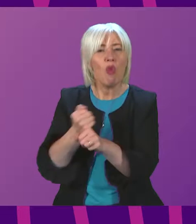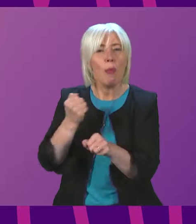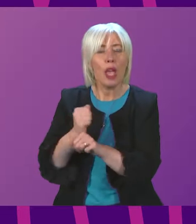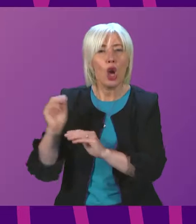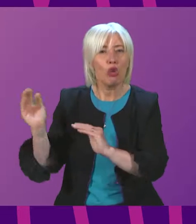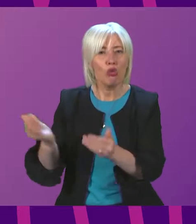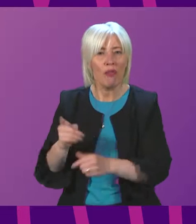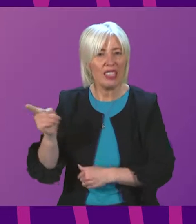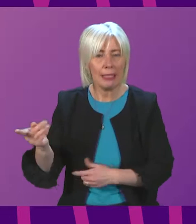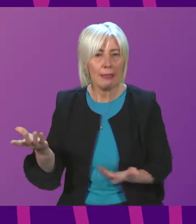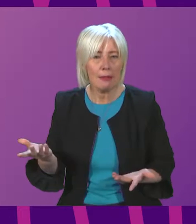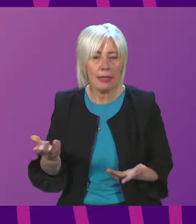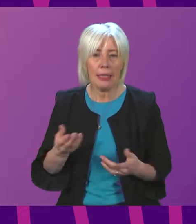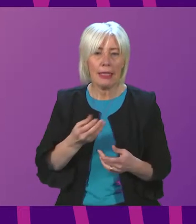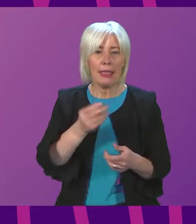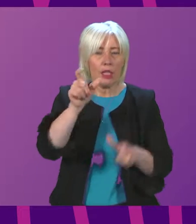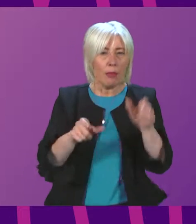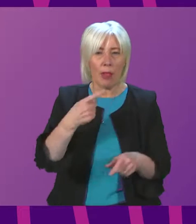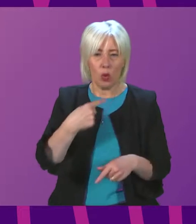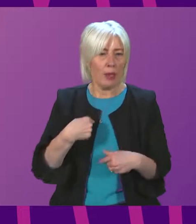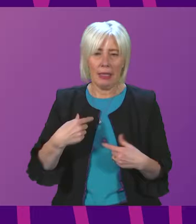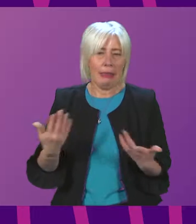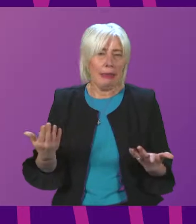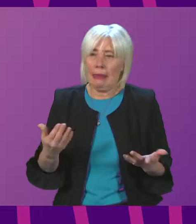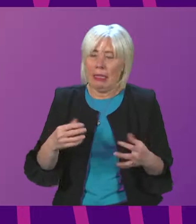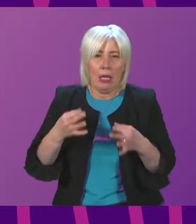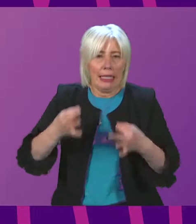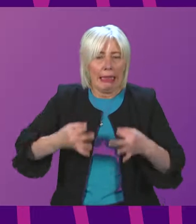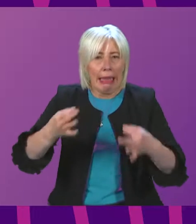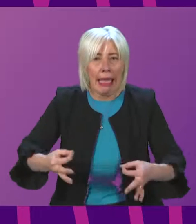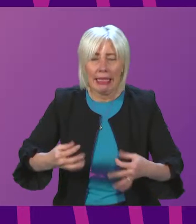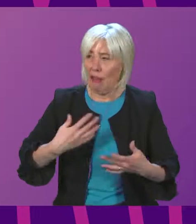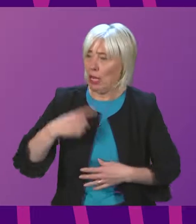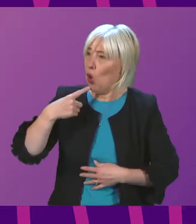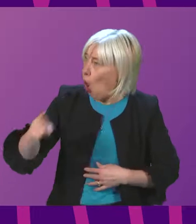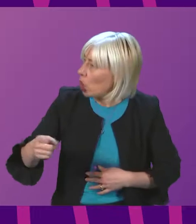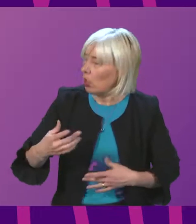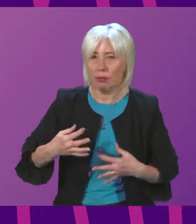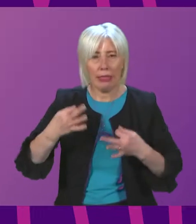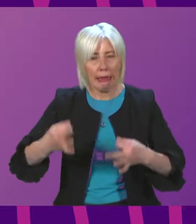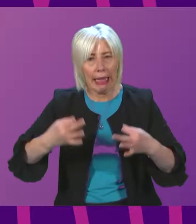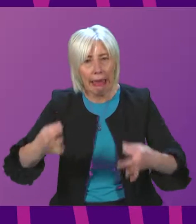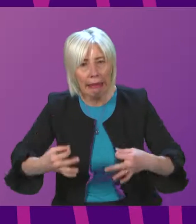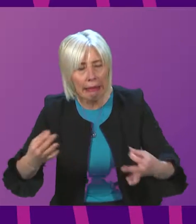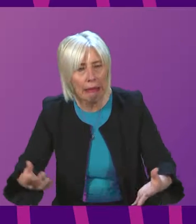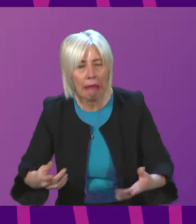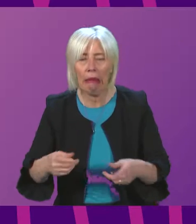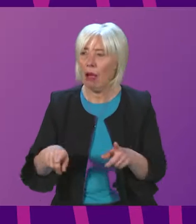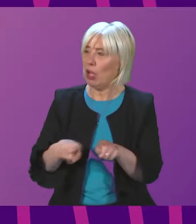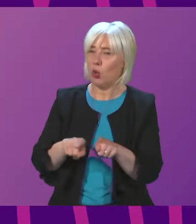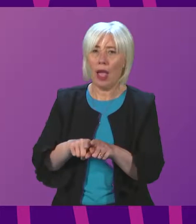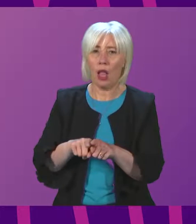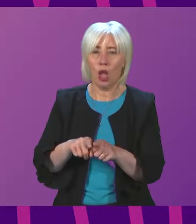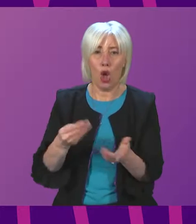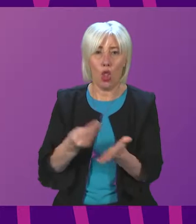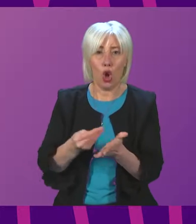installers are scarce, component shortages are delaying delivery of already ordered alarms to them, and costs of living pressures are